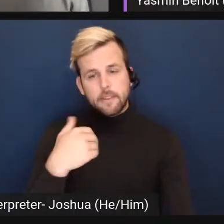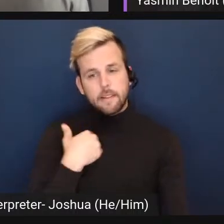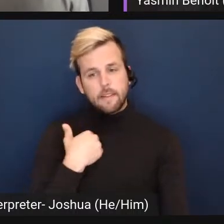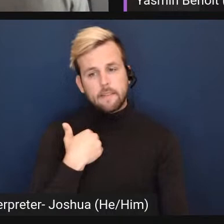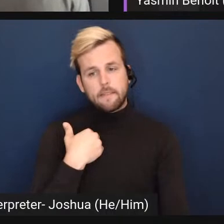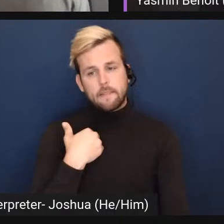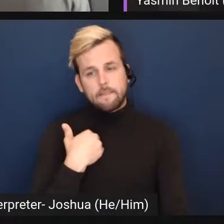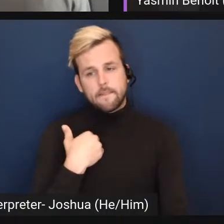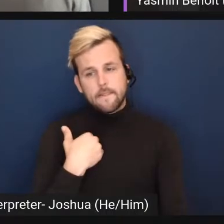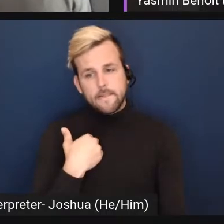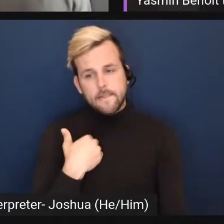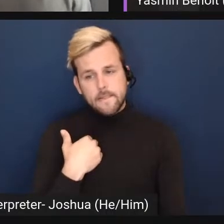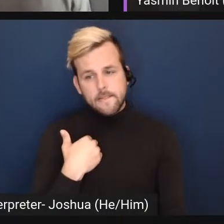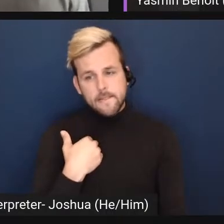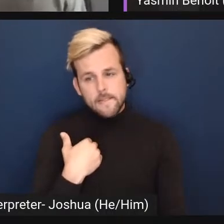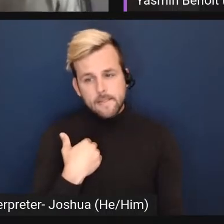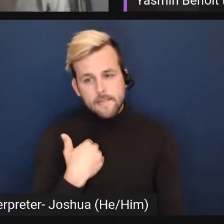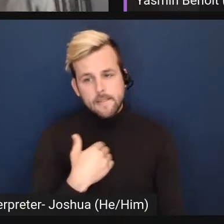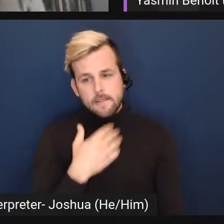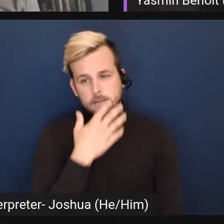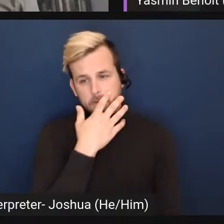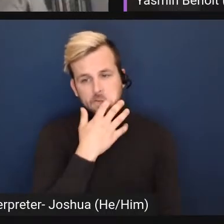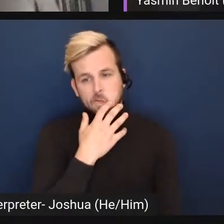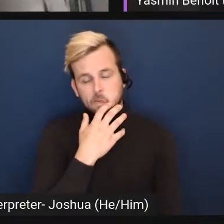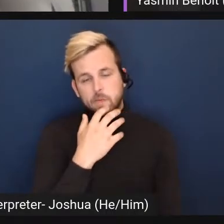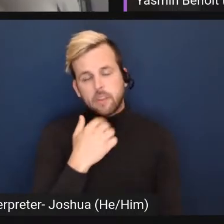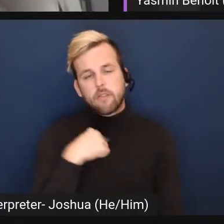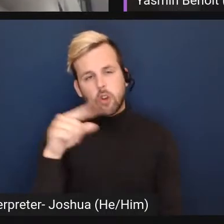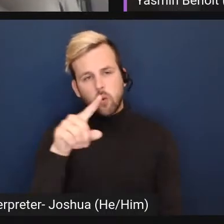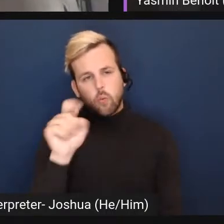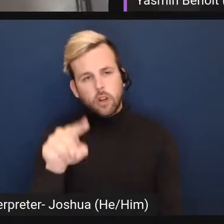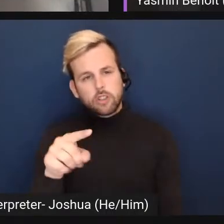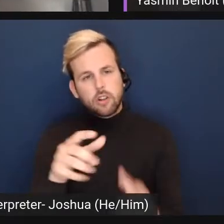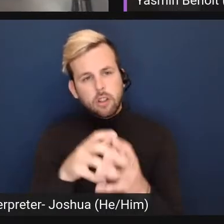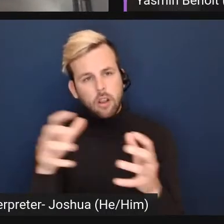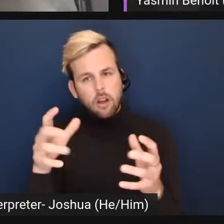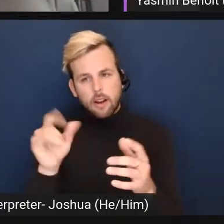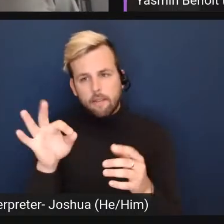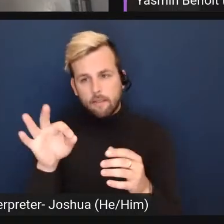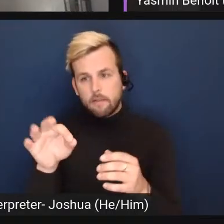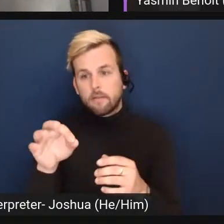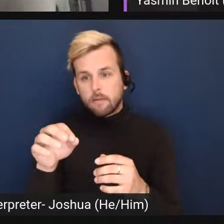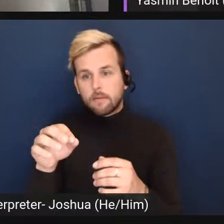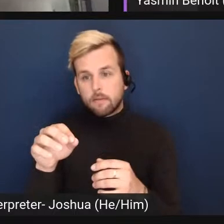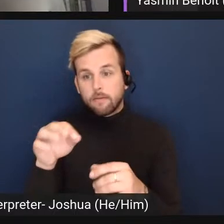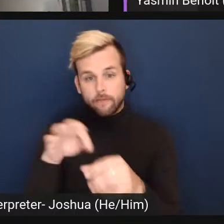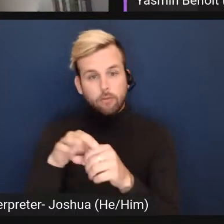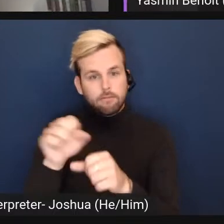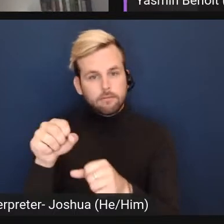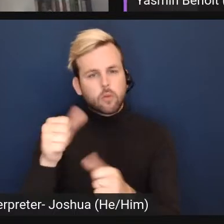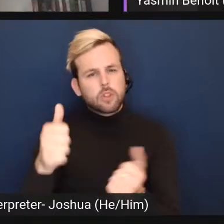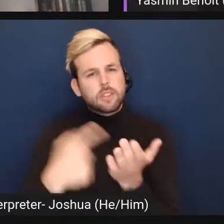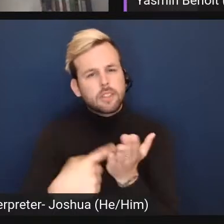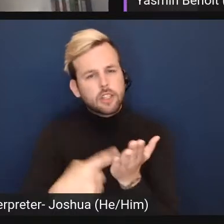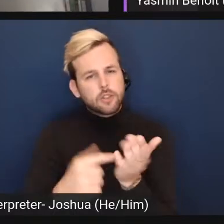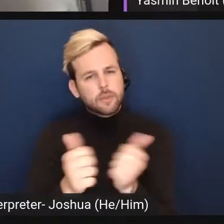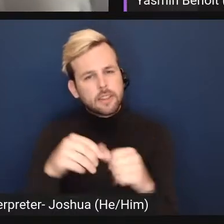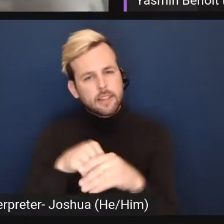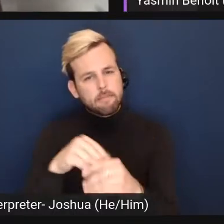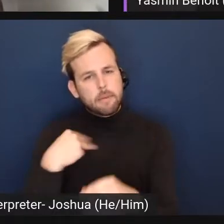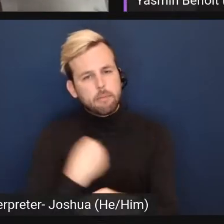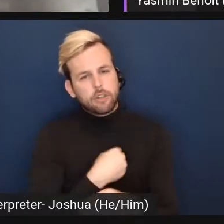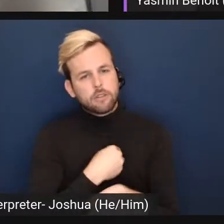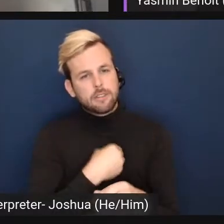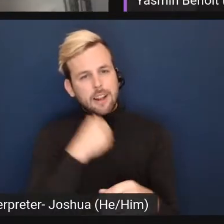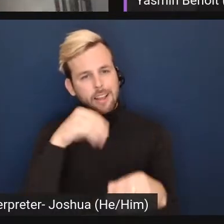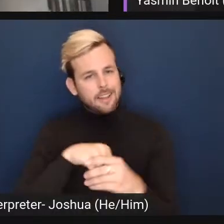question that's gotten a lot of upvotes that is, what discussions have taken place with members outside of ACE